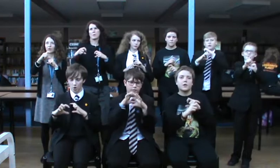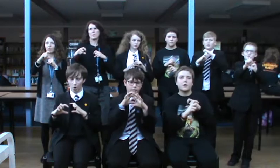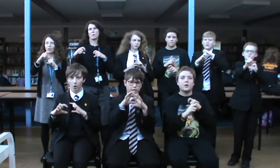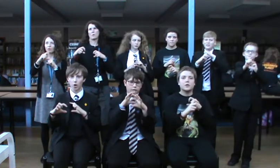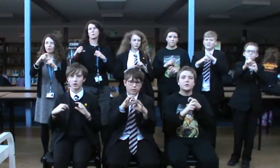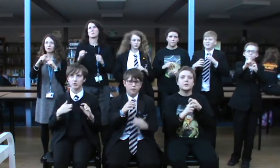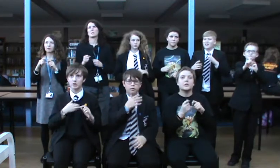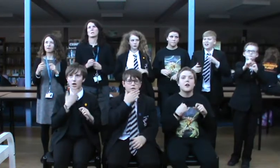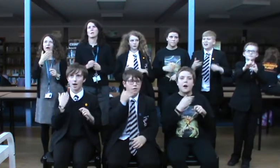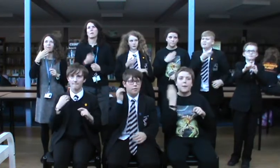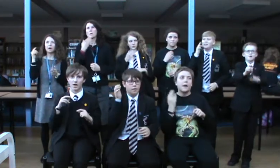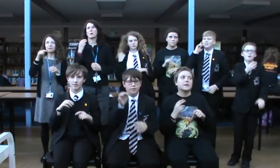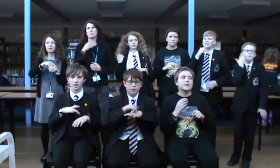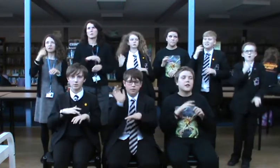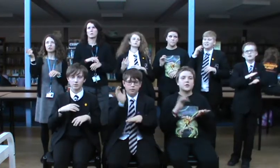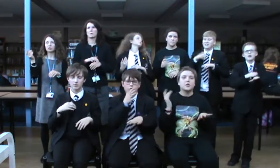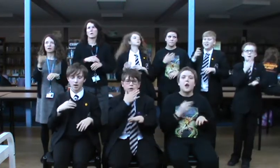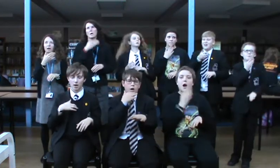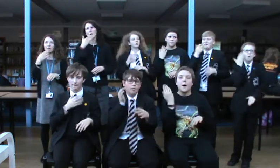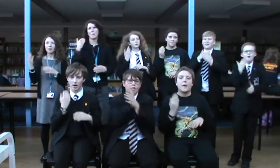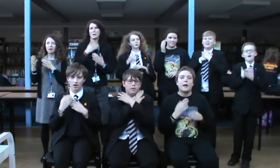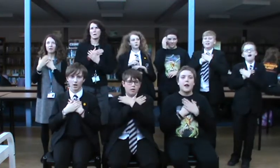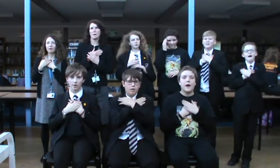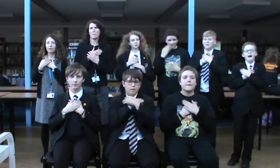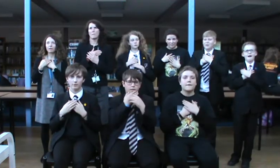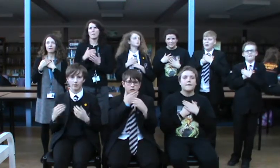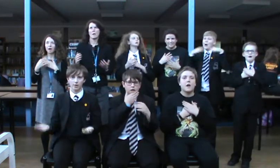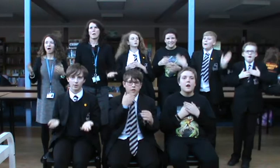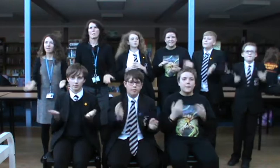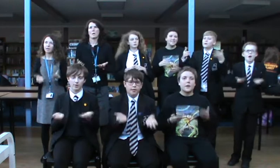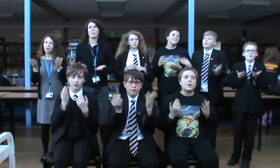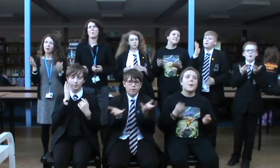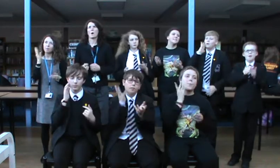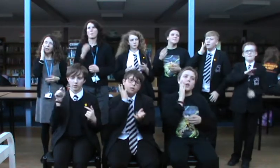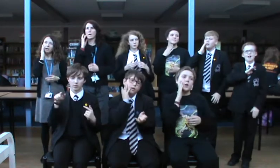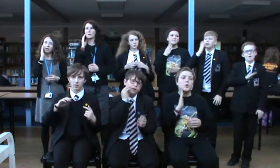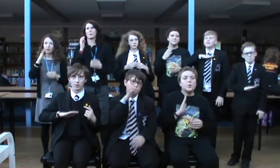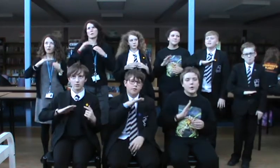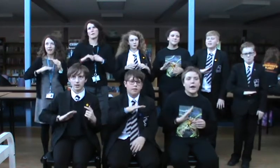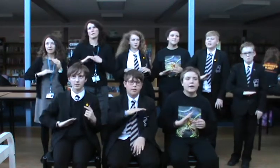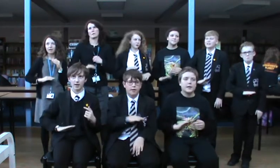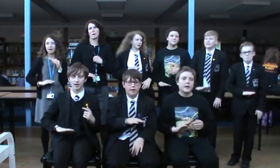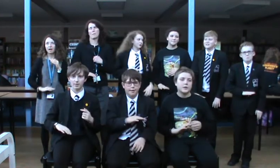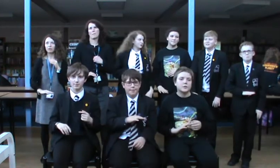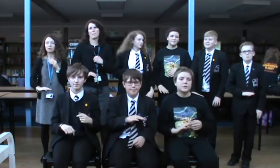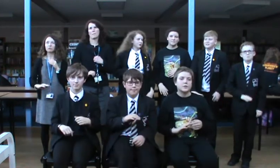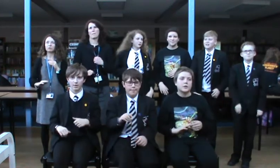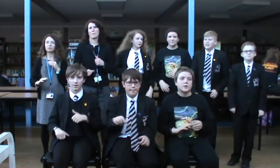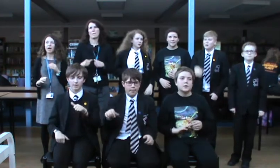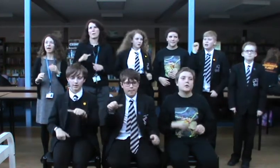yours I'm out of touch, I'm out of love I'll pick you up when you're getting down And